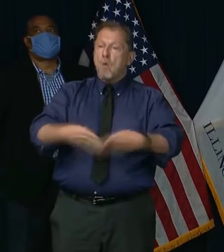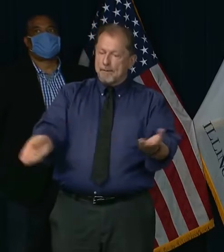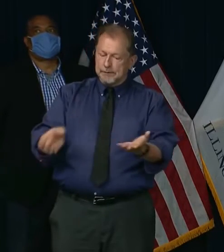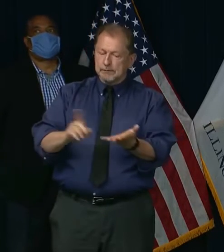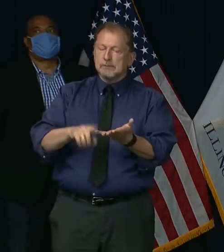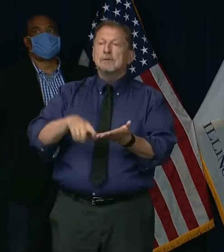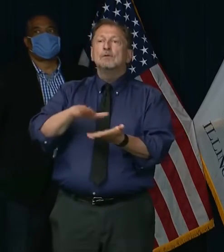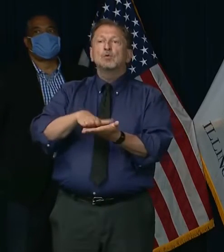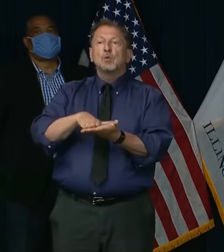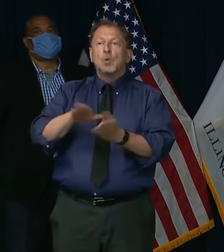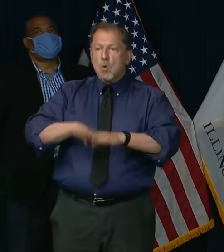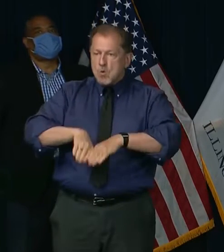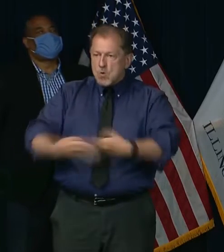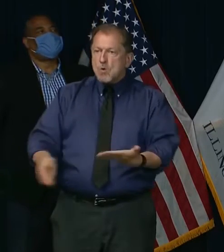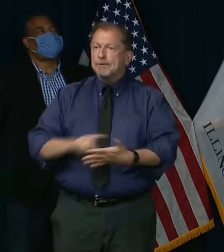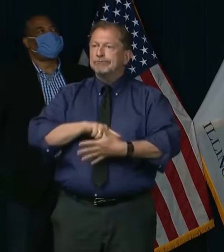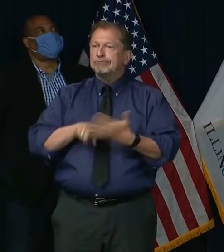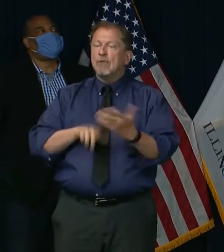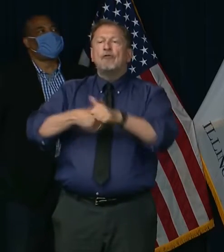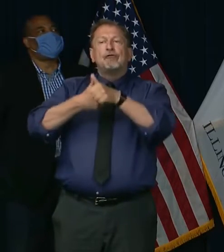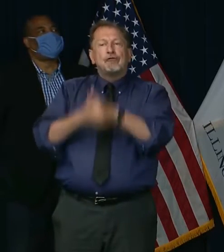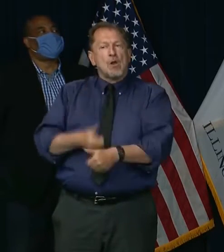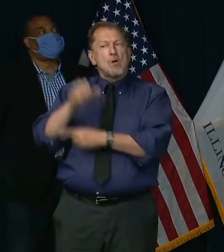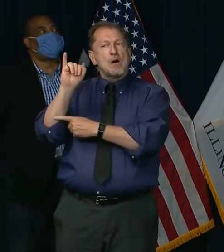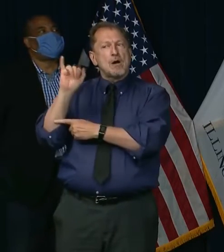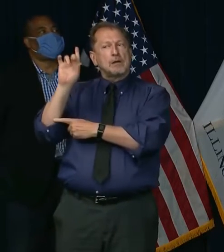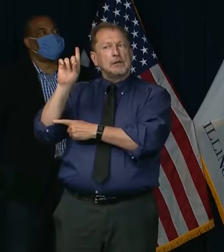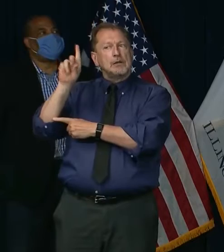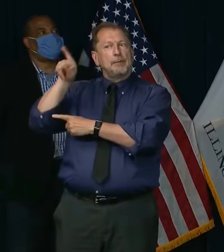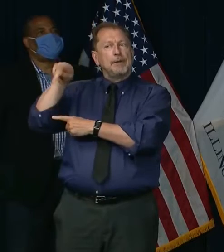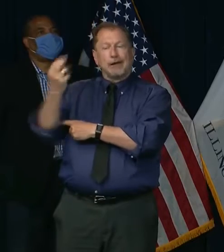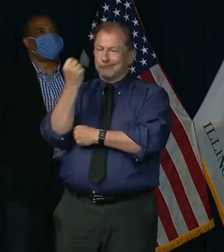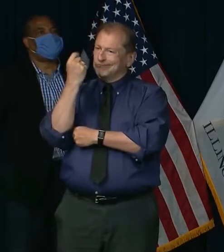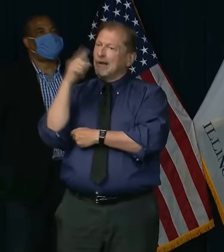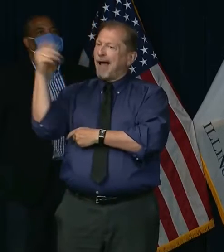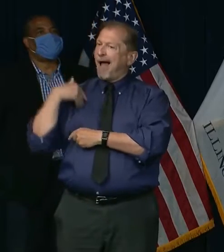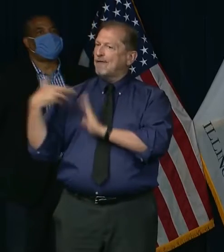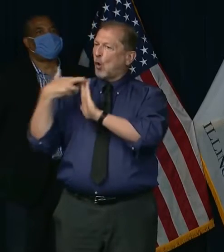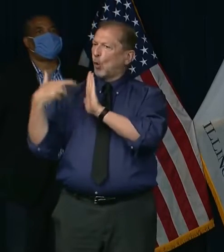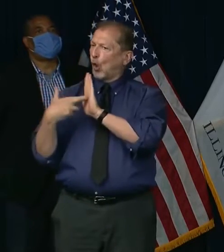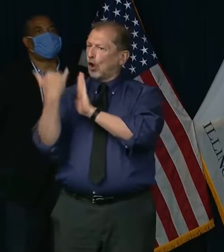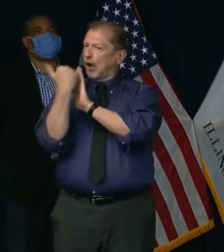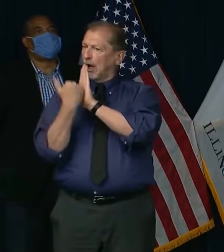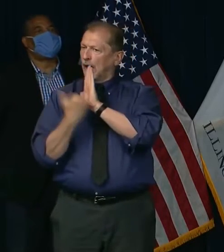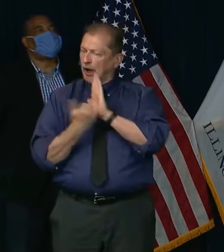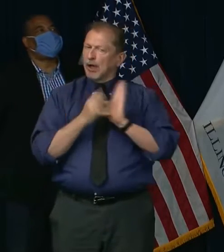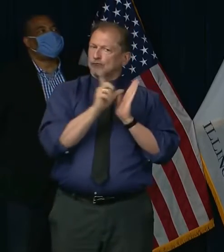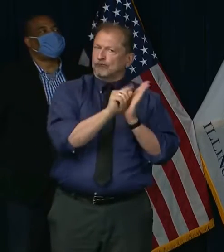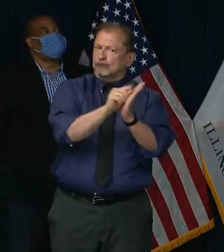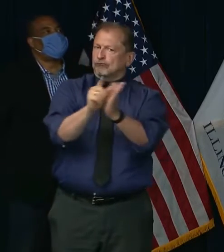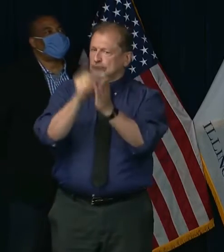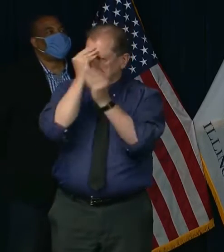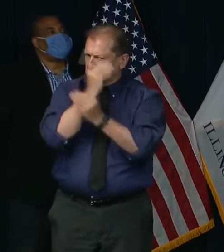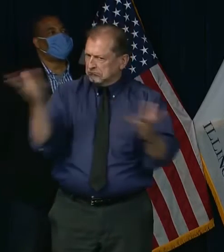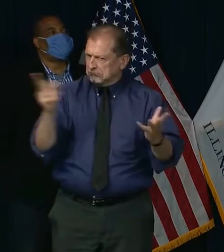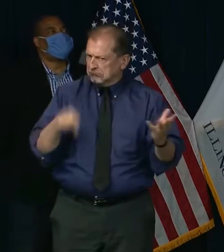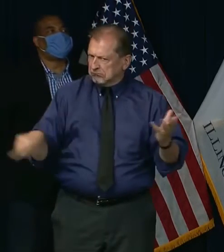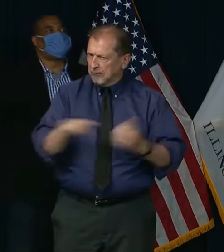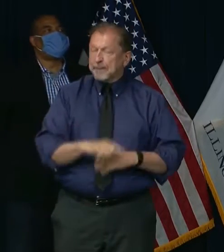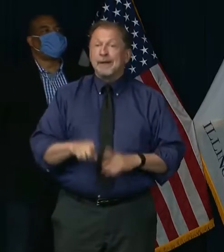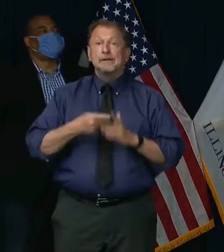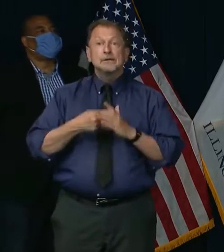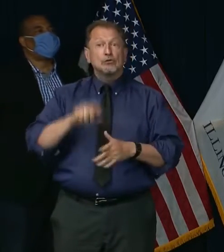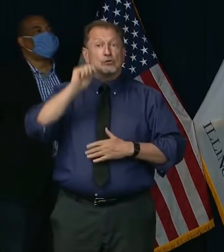all in accordance with IDPH safety and health guidance. Starting tomorrow, hundreds of thousands more